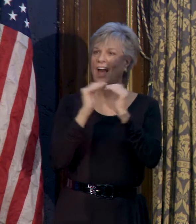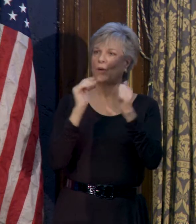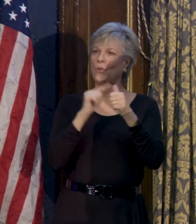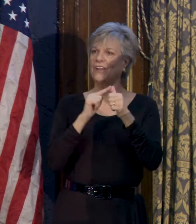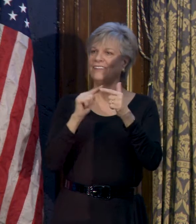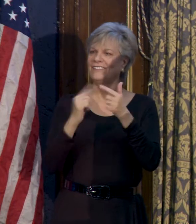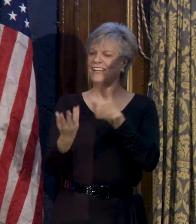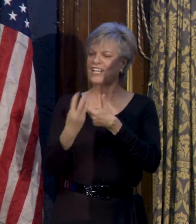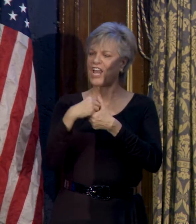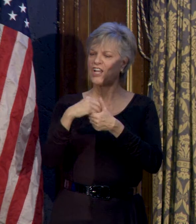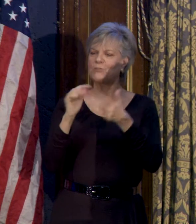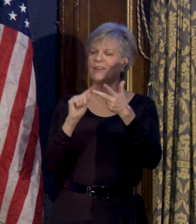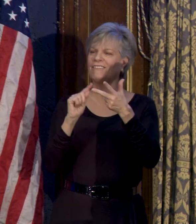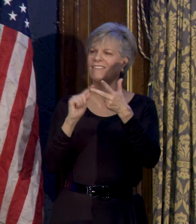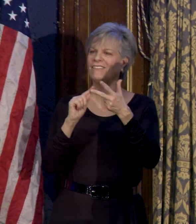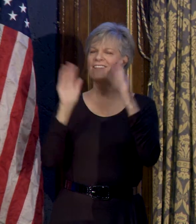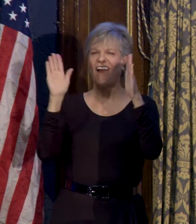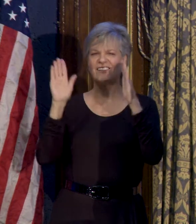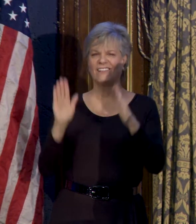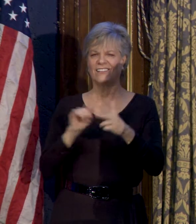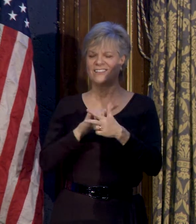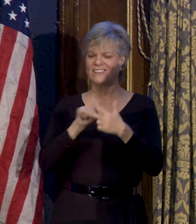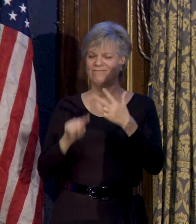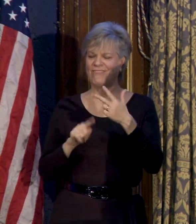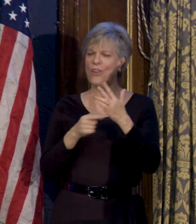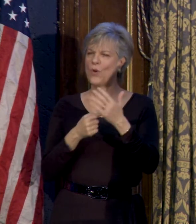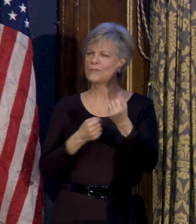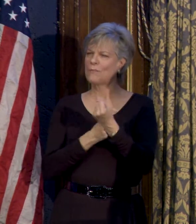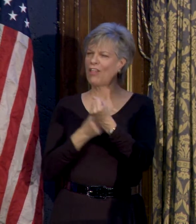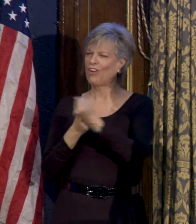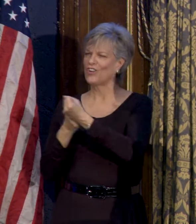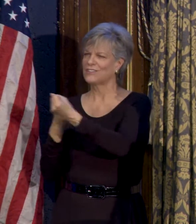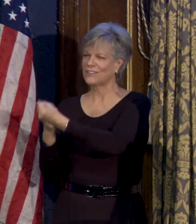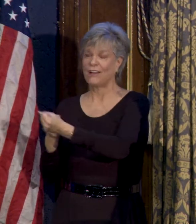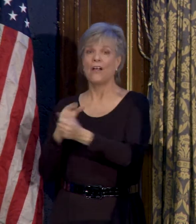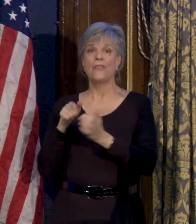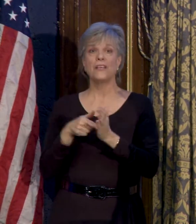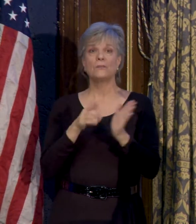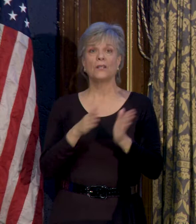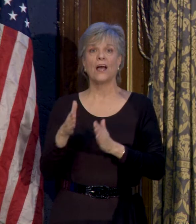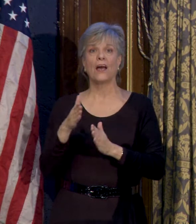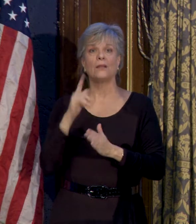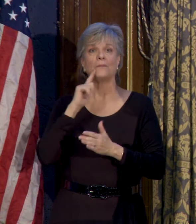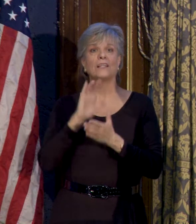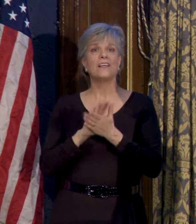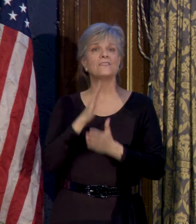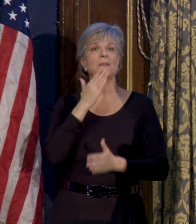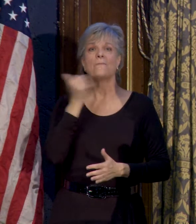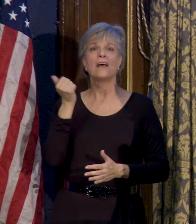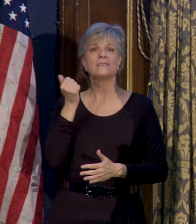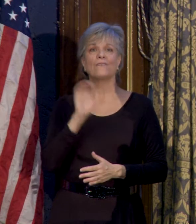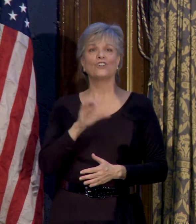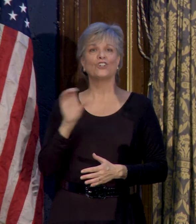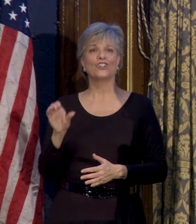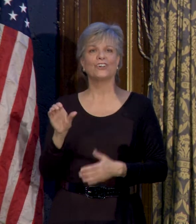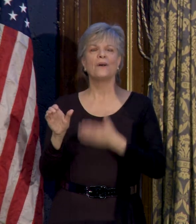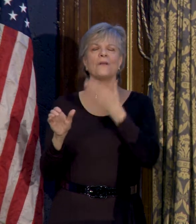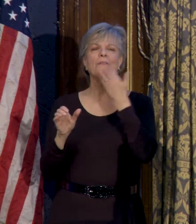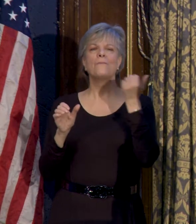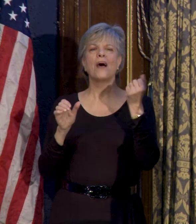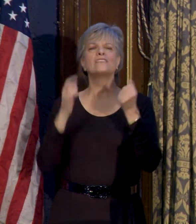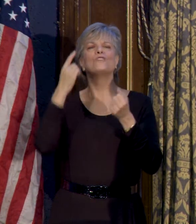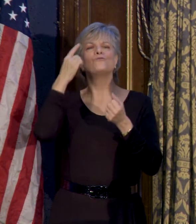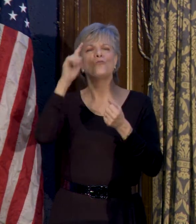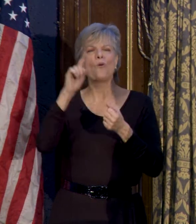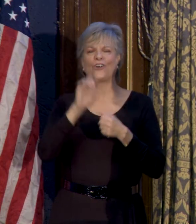engagement, and excellence, this is a plan that believes in the best of Cook County and the best for Cook